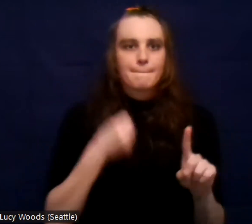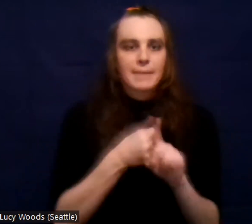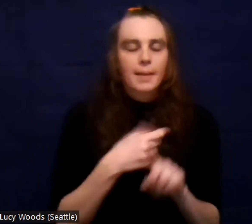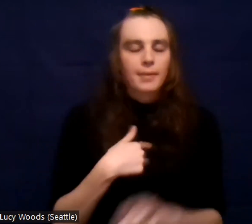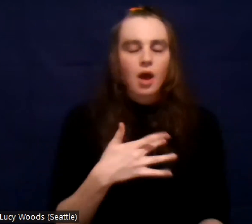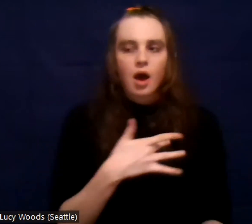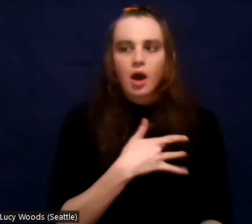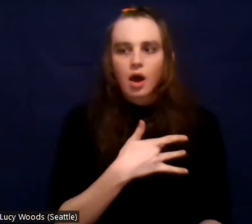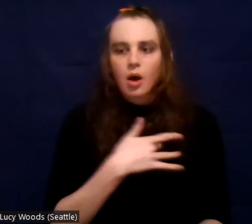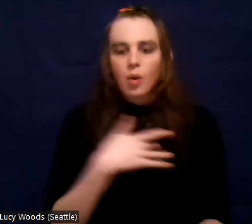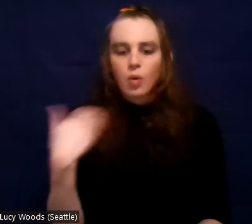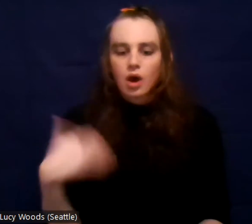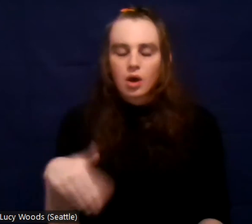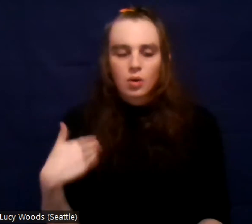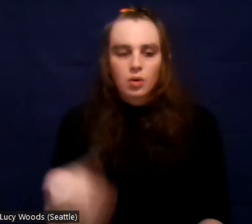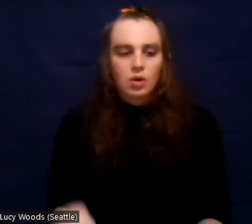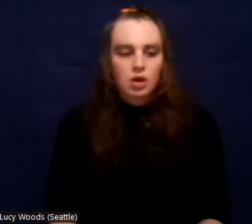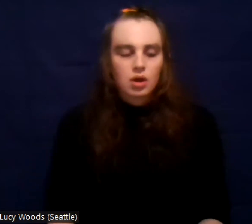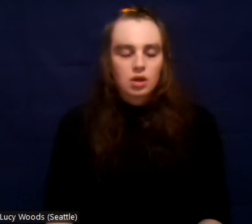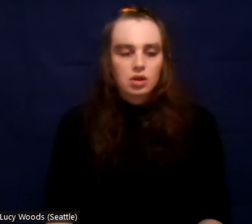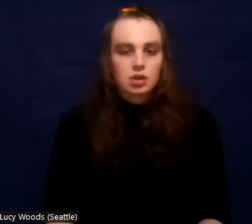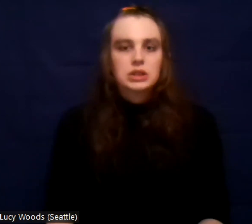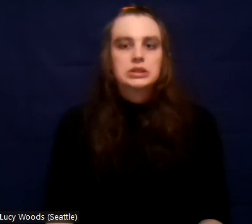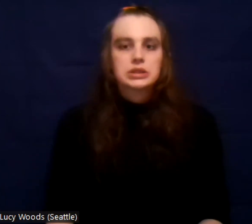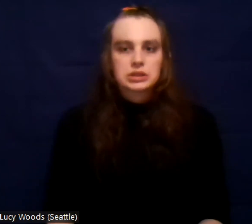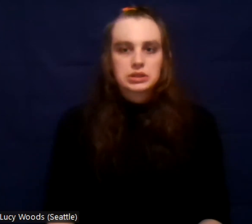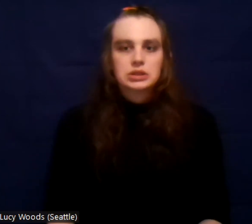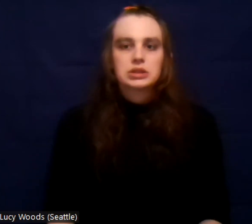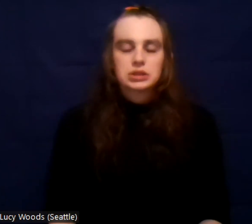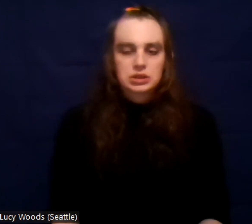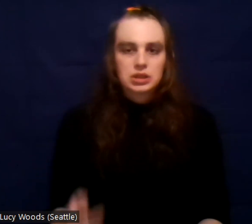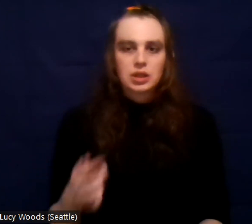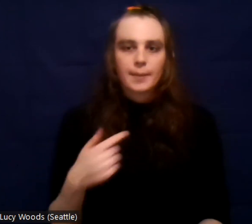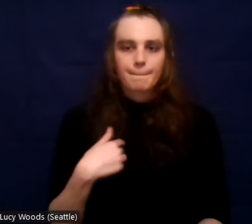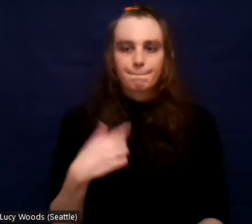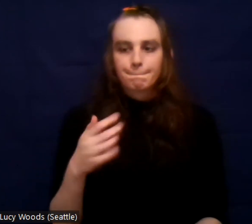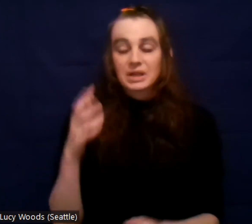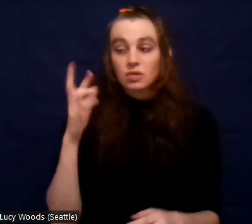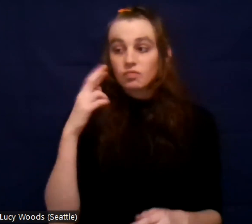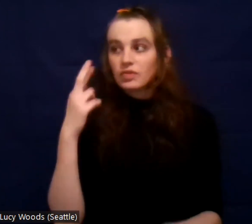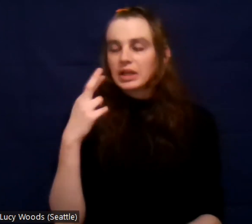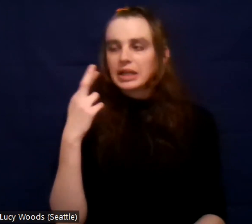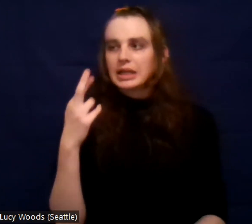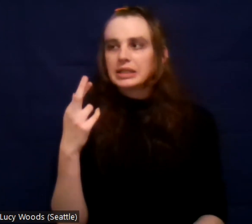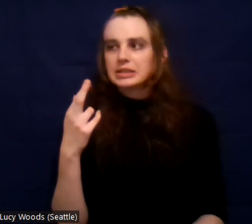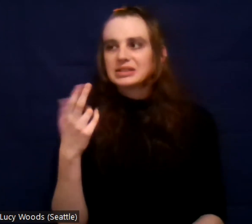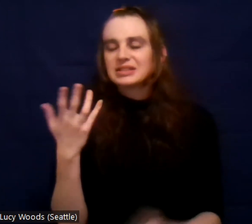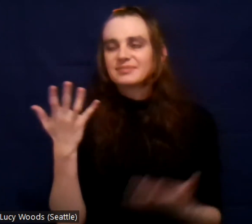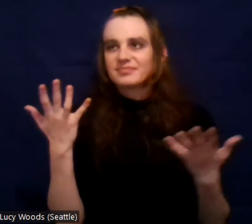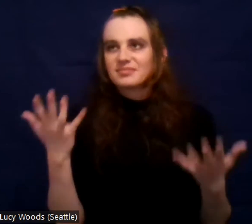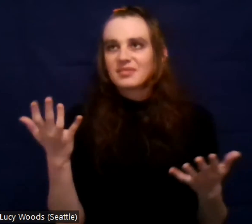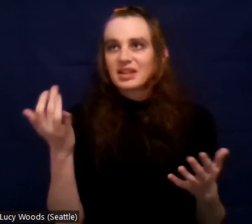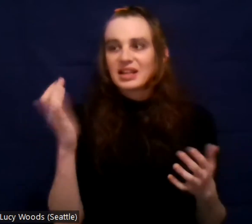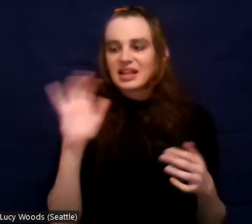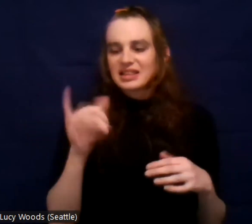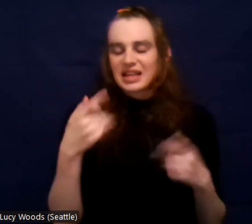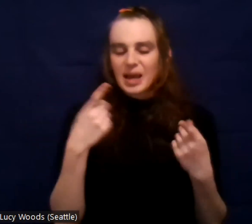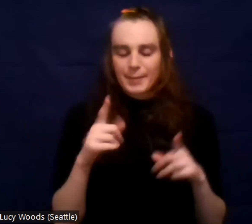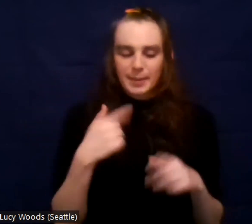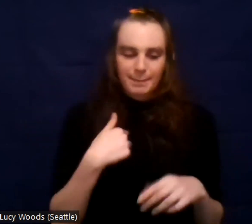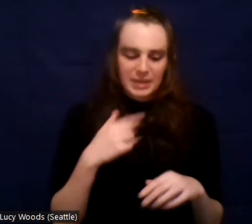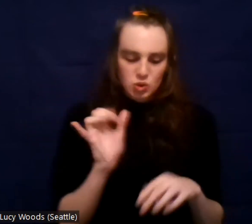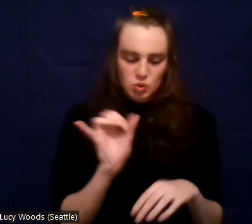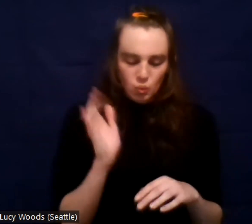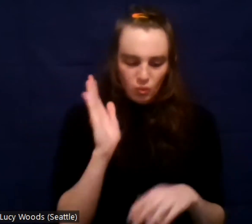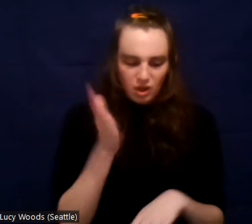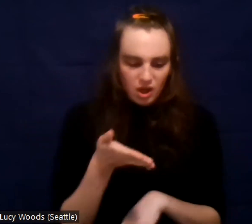that moment that, um, I'm going to end doing the same thing. I'm, I'm going to, end up killing myself doing drugs. Um,